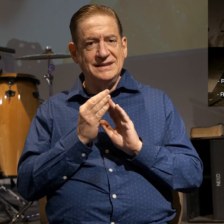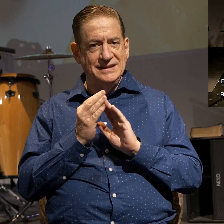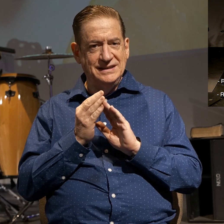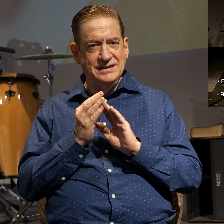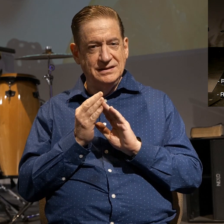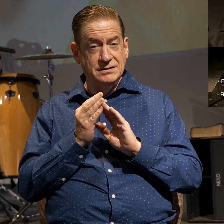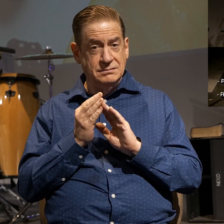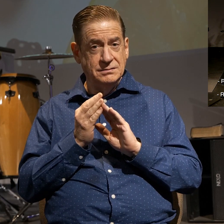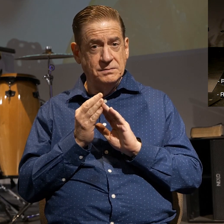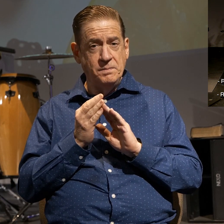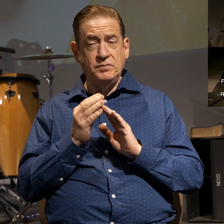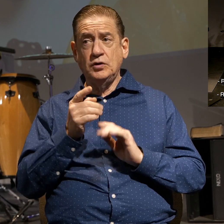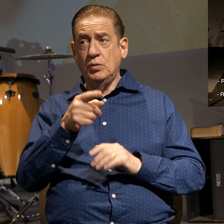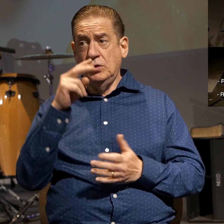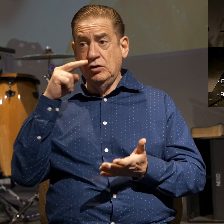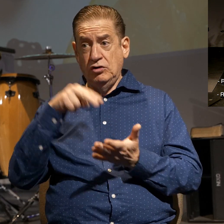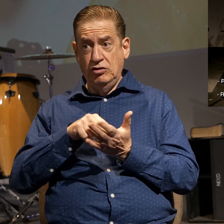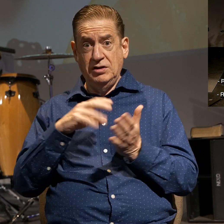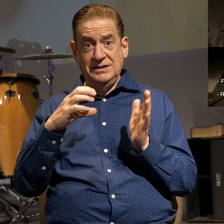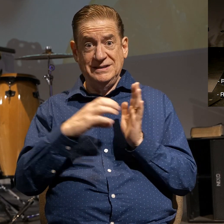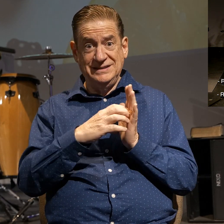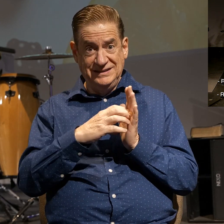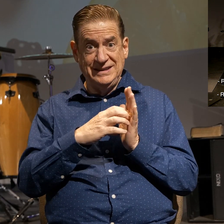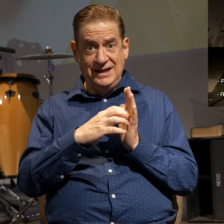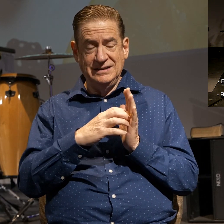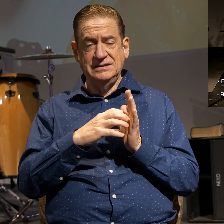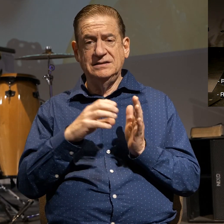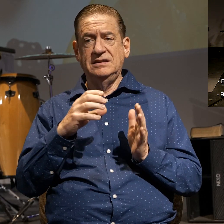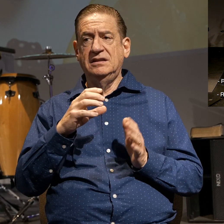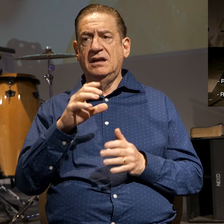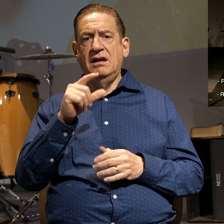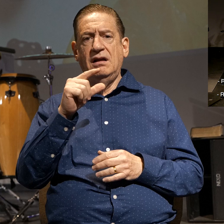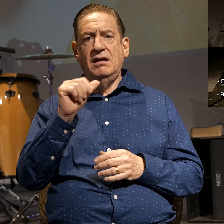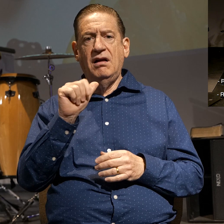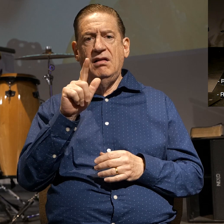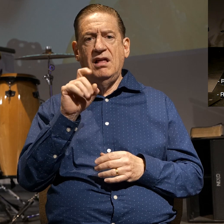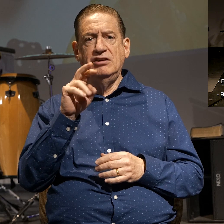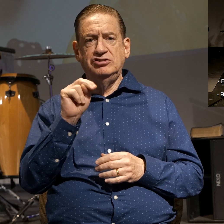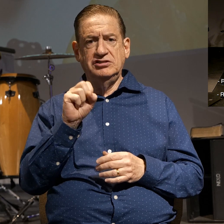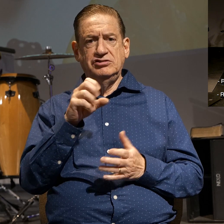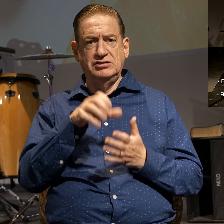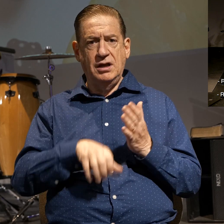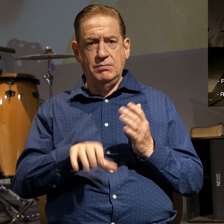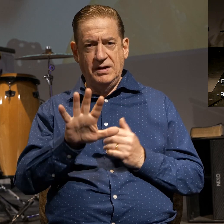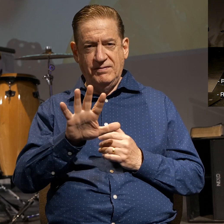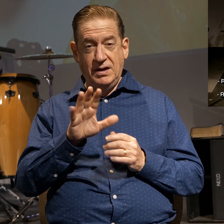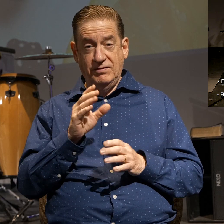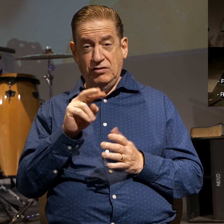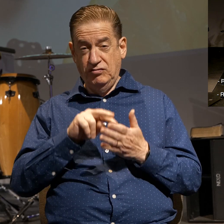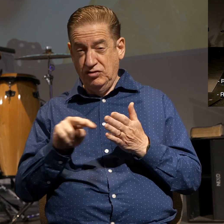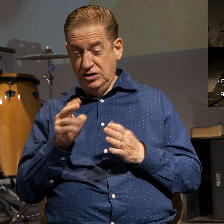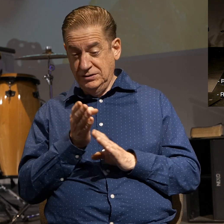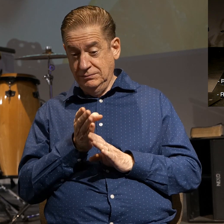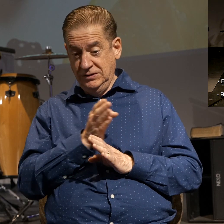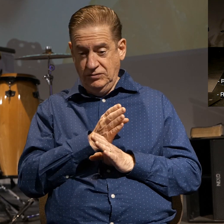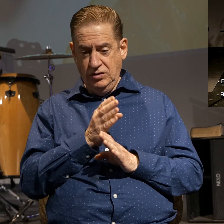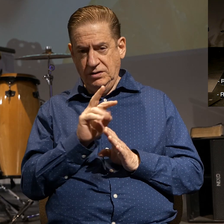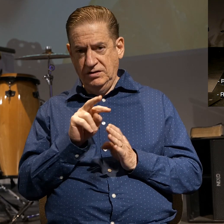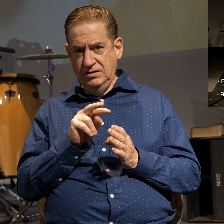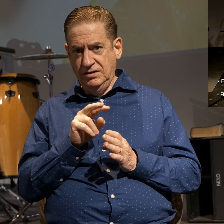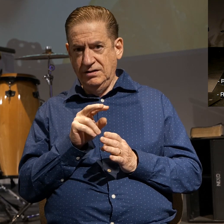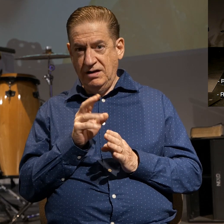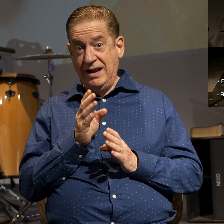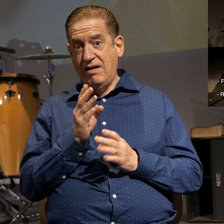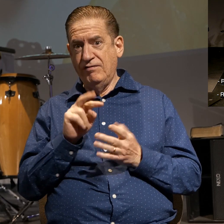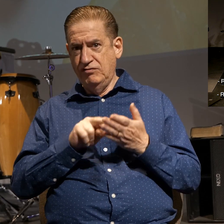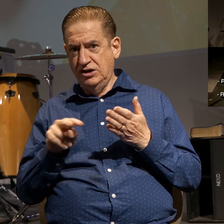look at the text here in Galatians chapter 5 the preceding verse and the last verse the verse after our text